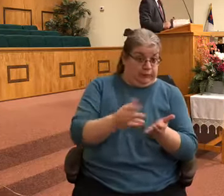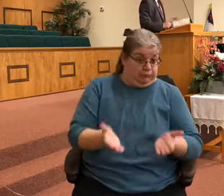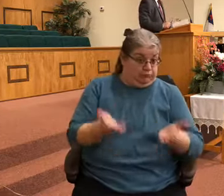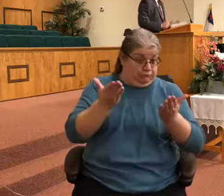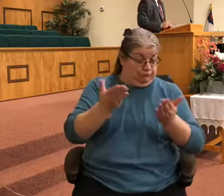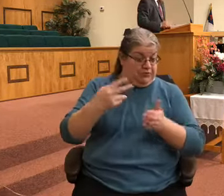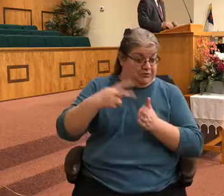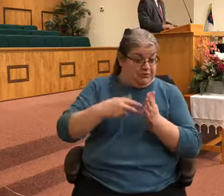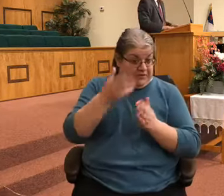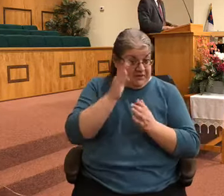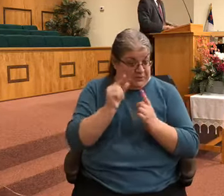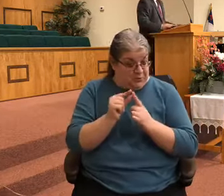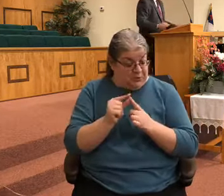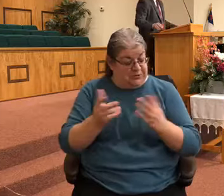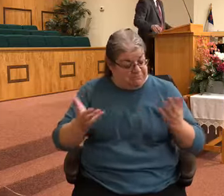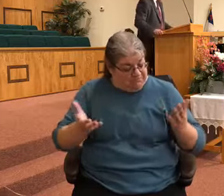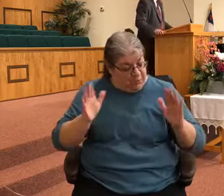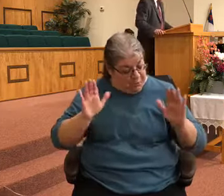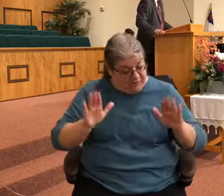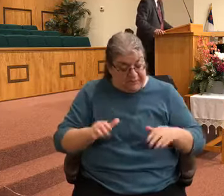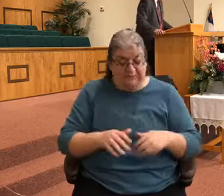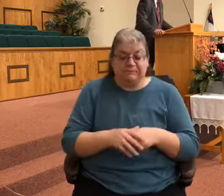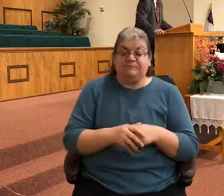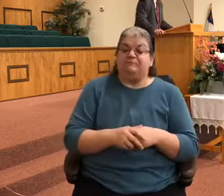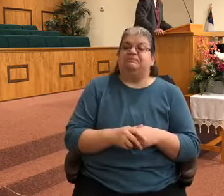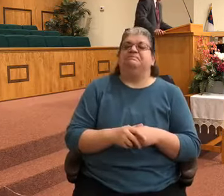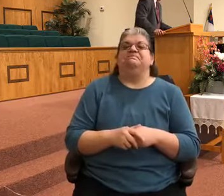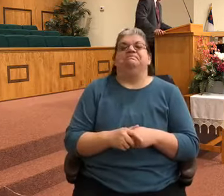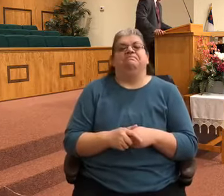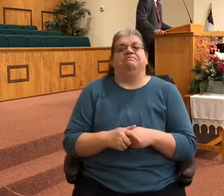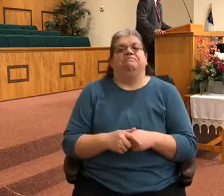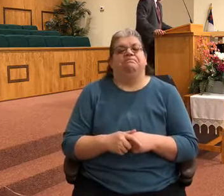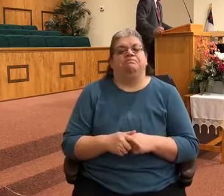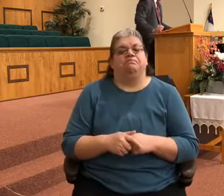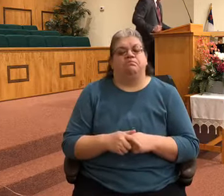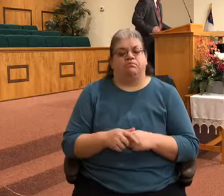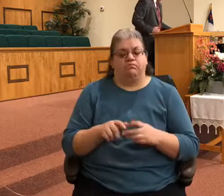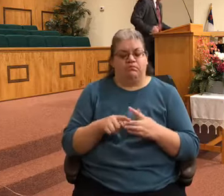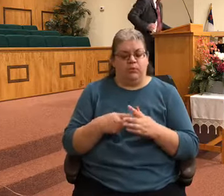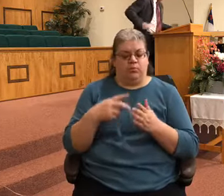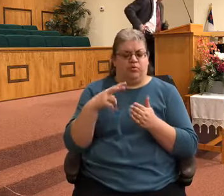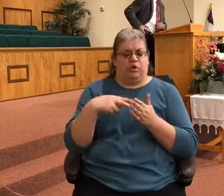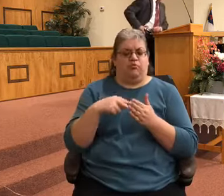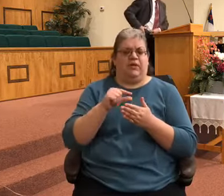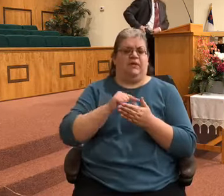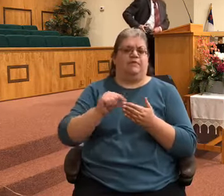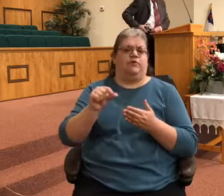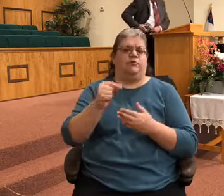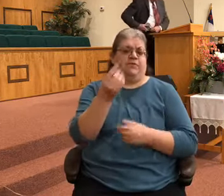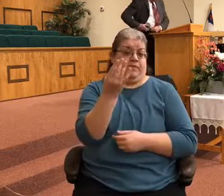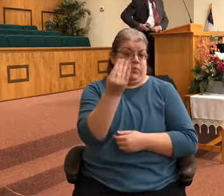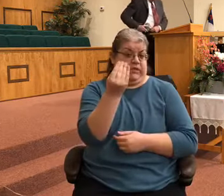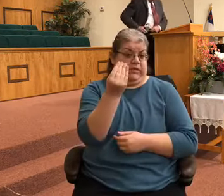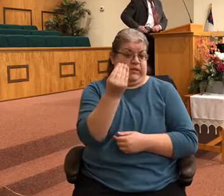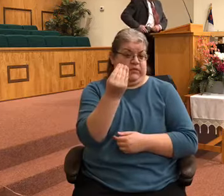Word, that would be a wonderful thing. We're going to begin a reading here in verse 14. Verse 14.